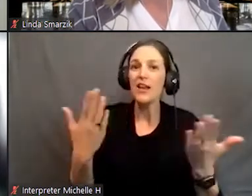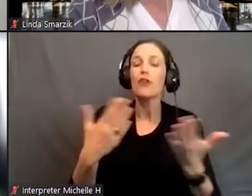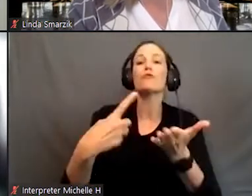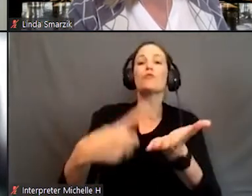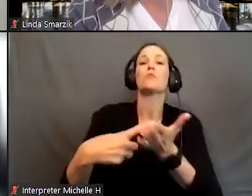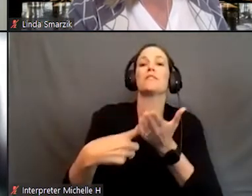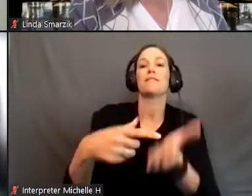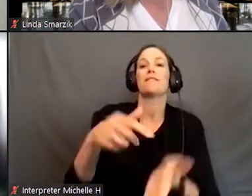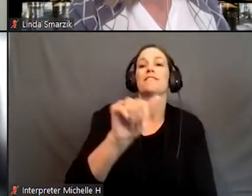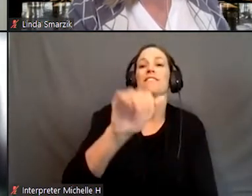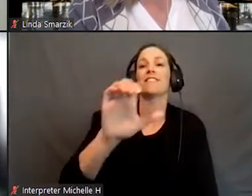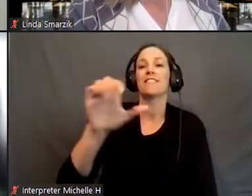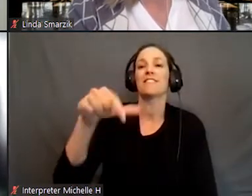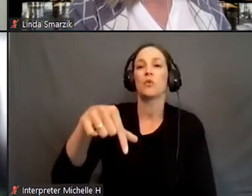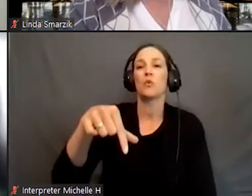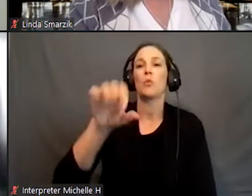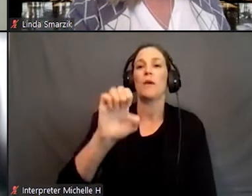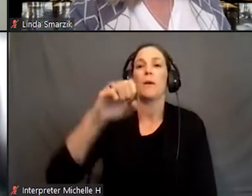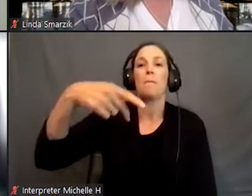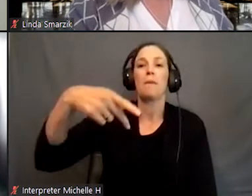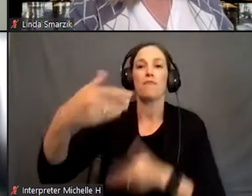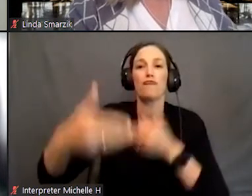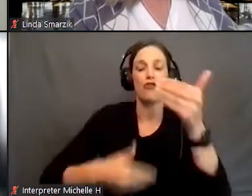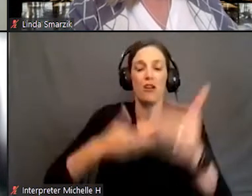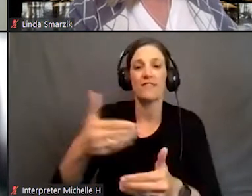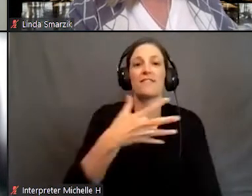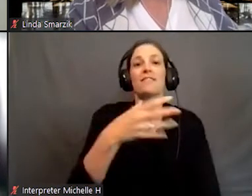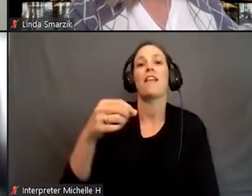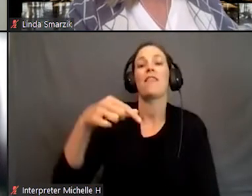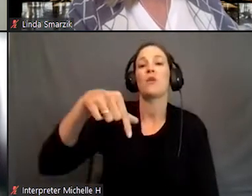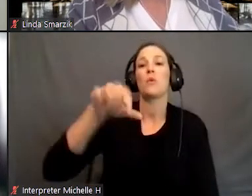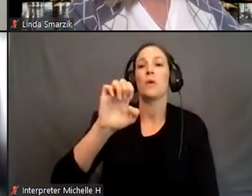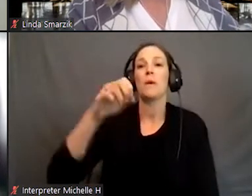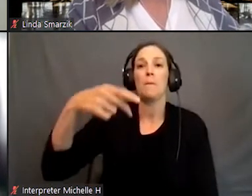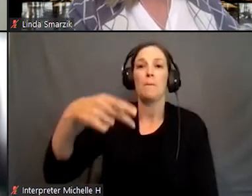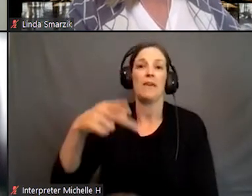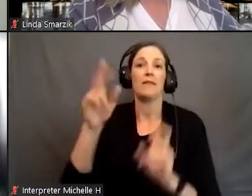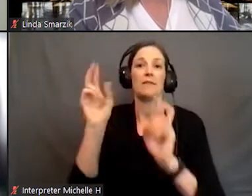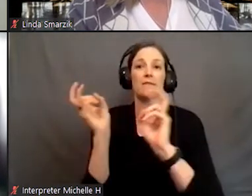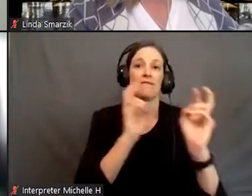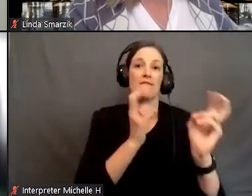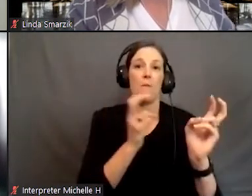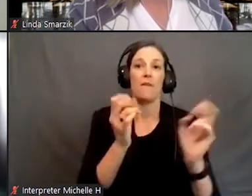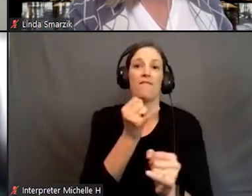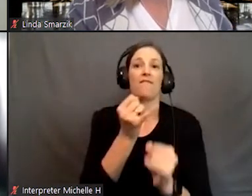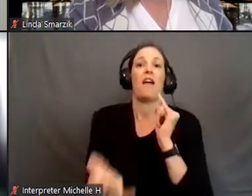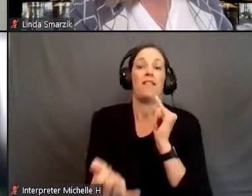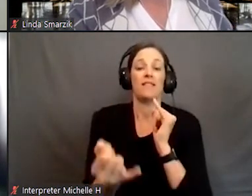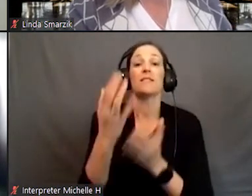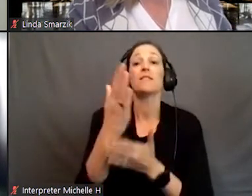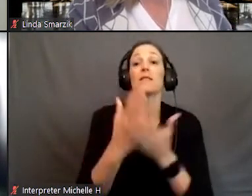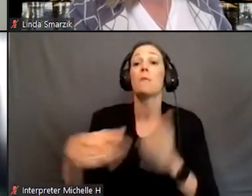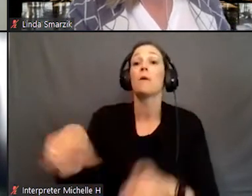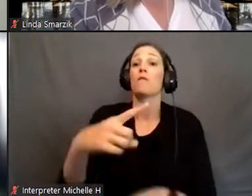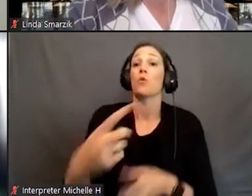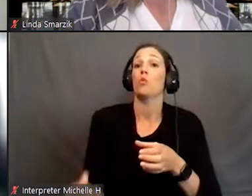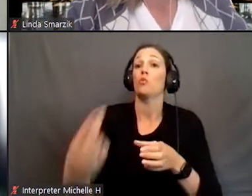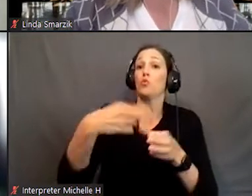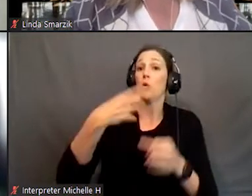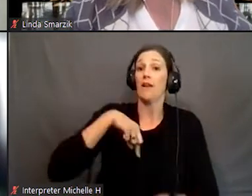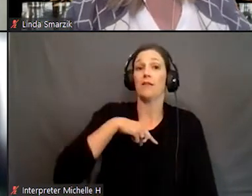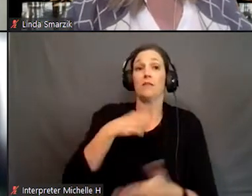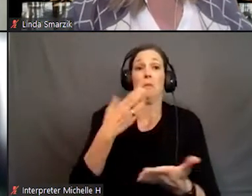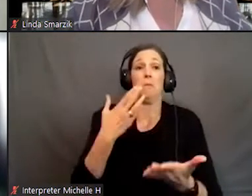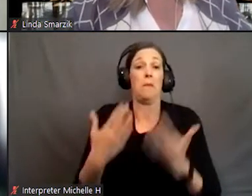ACC's QEP process and the QEP topic finalists. Some of you joining us may be